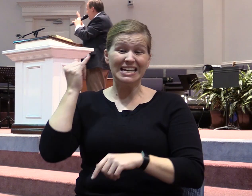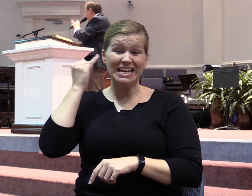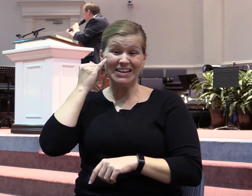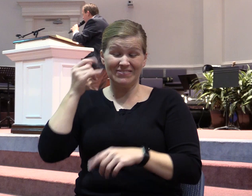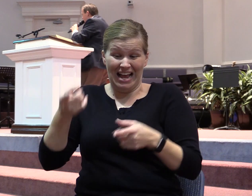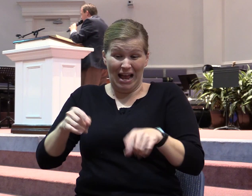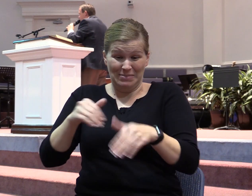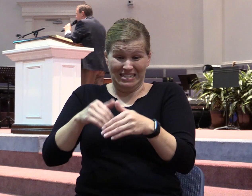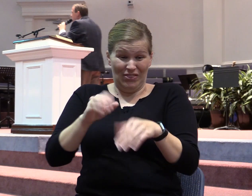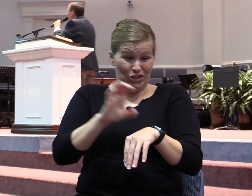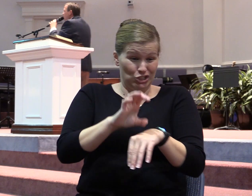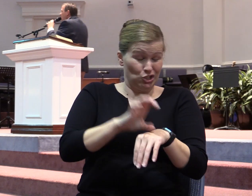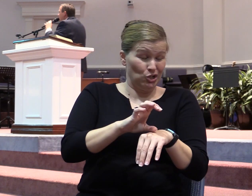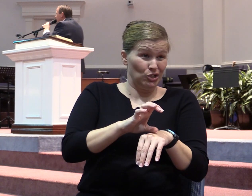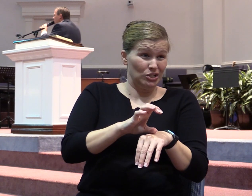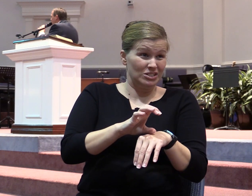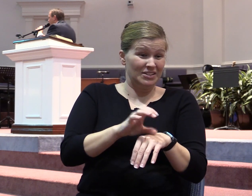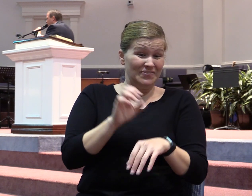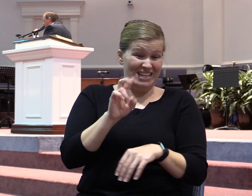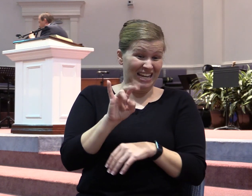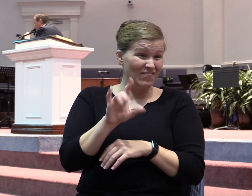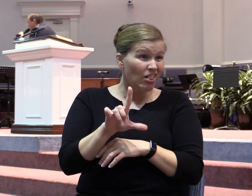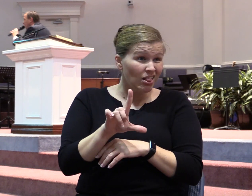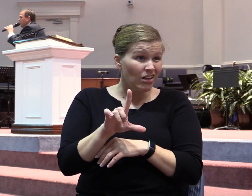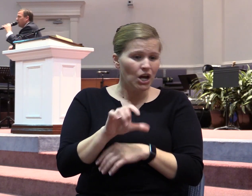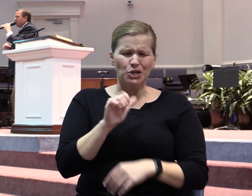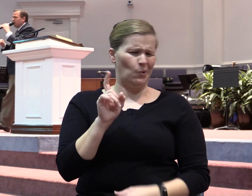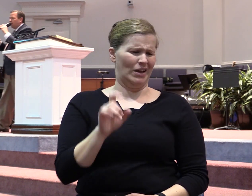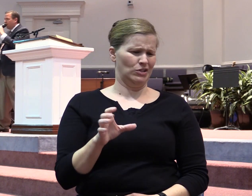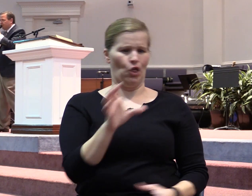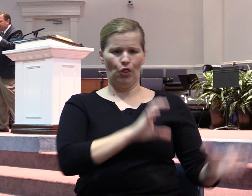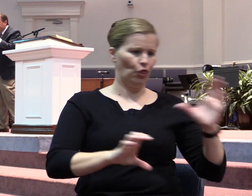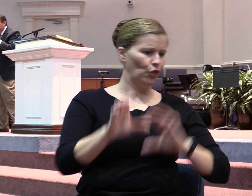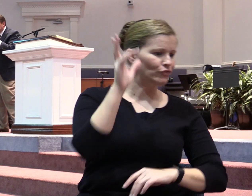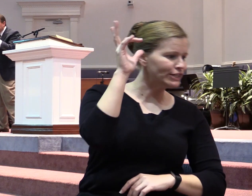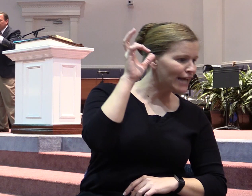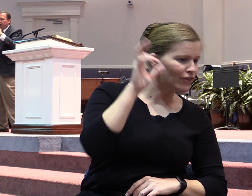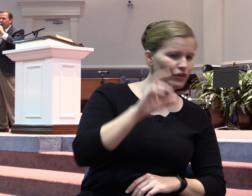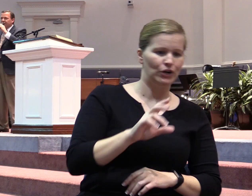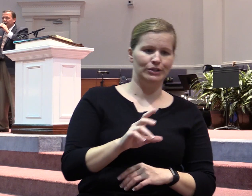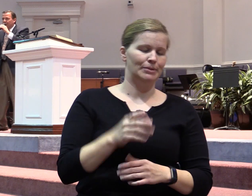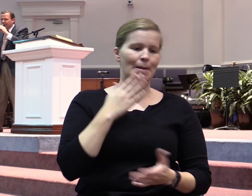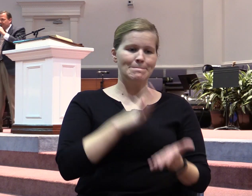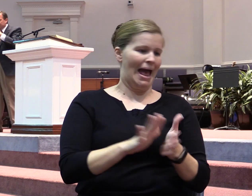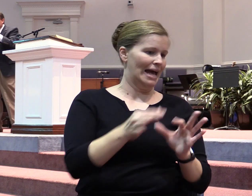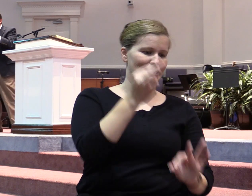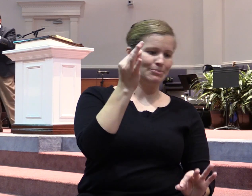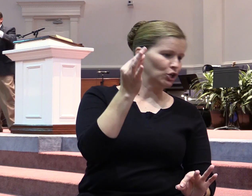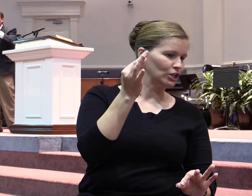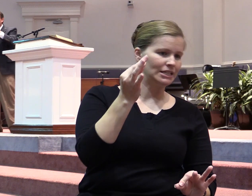evil work in the church, you don't have to go look for devils. You don't have to go look for demons. You don't have to go look for sinners. You've got